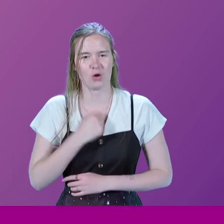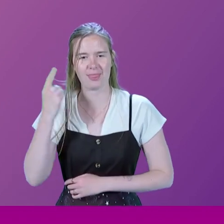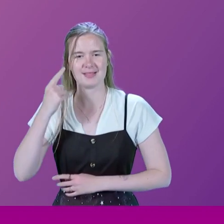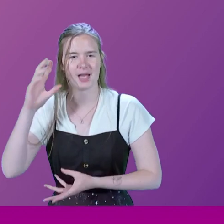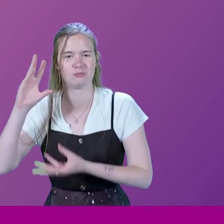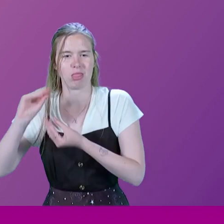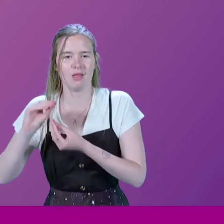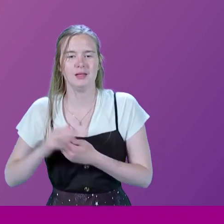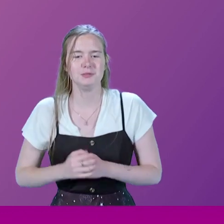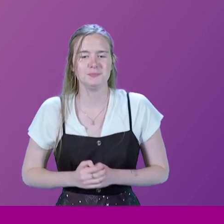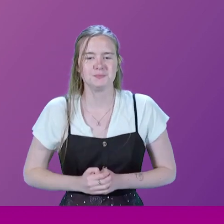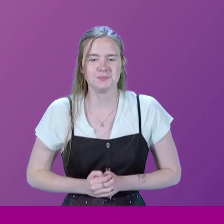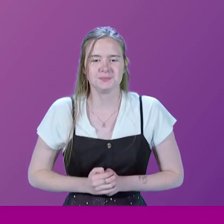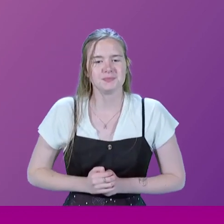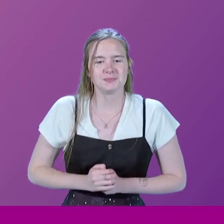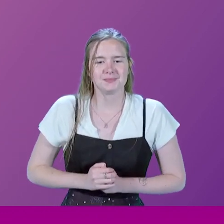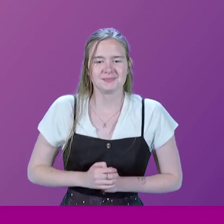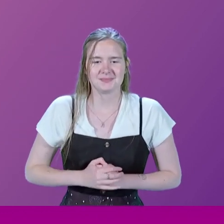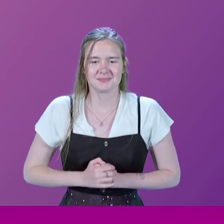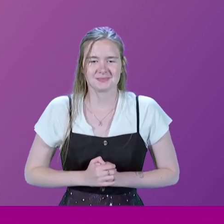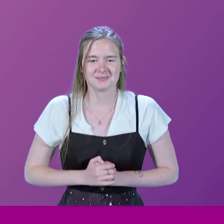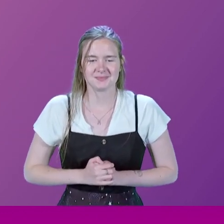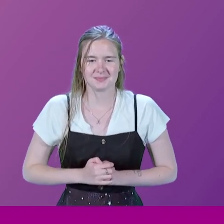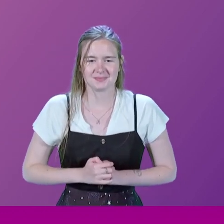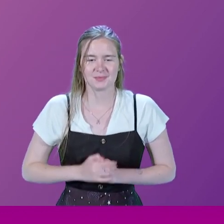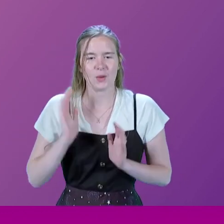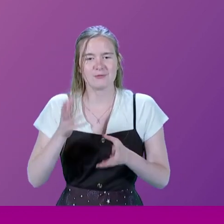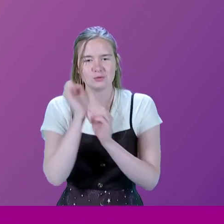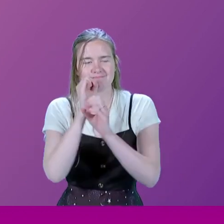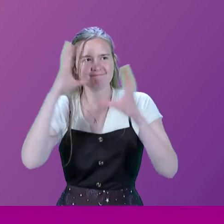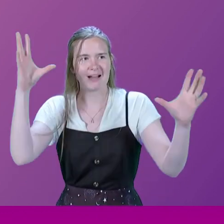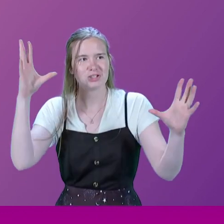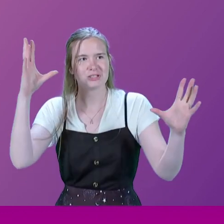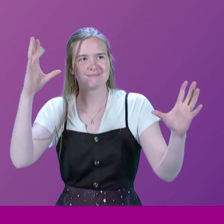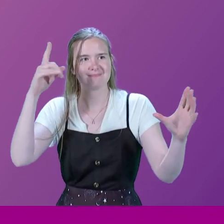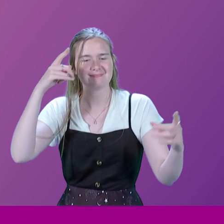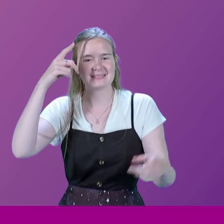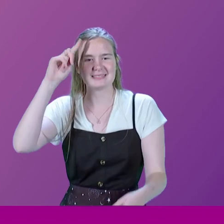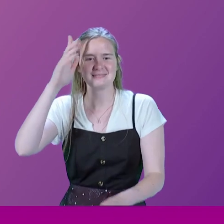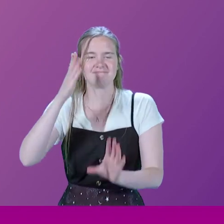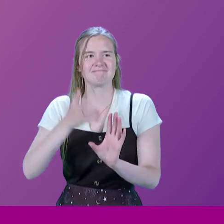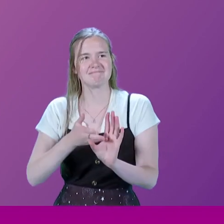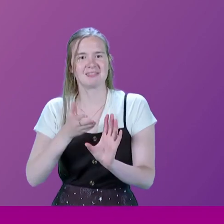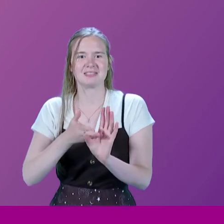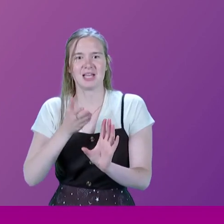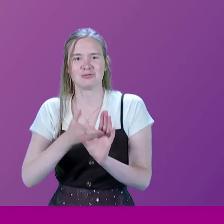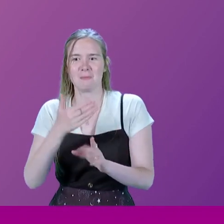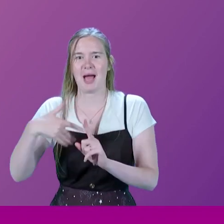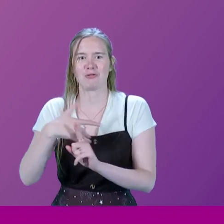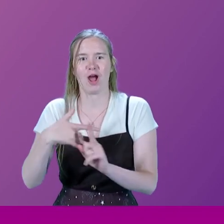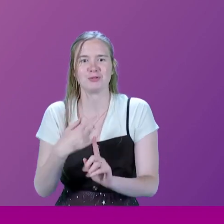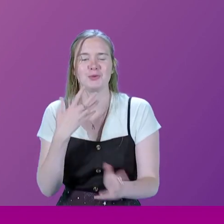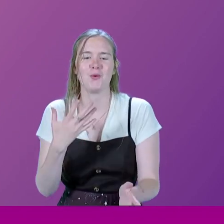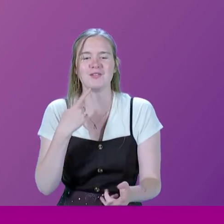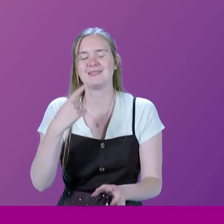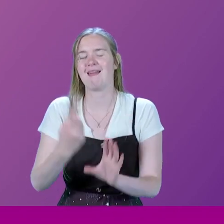Well, I, you have to imagine the psychiatric background to all of this. You see, for